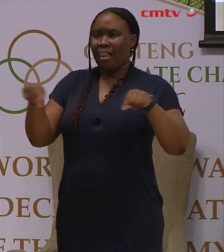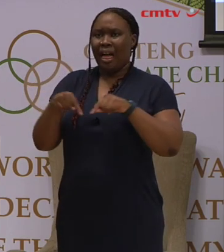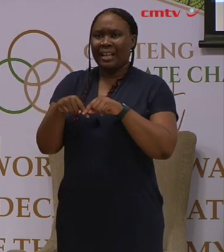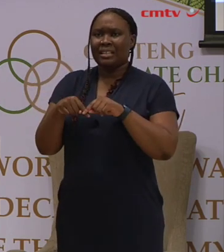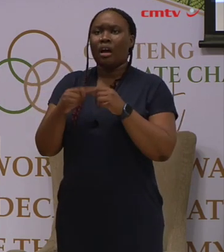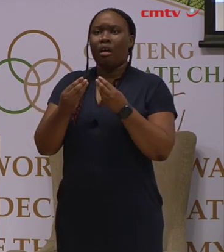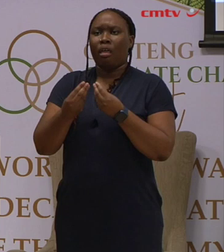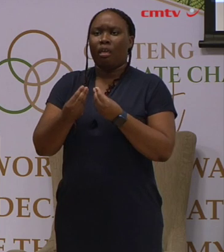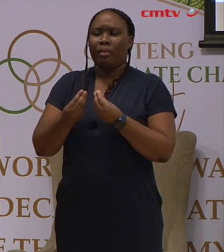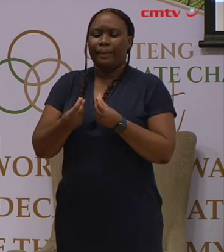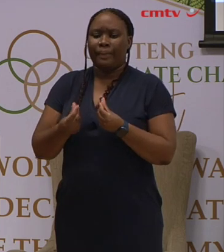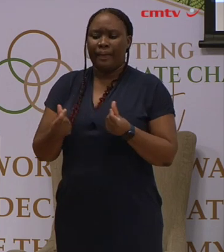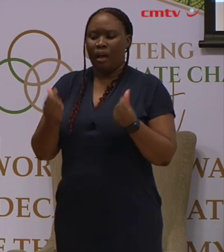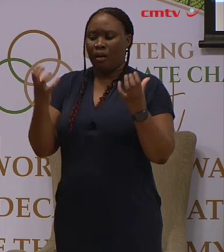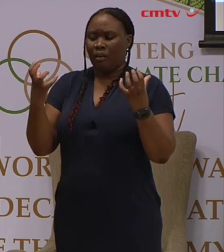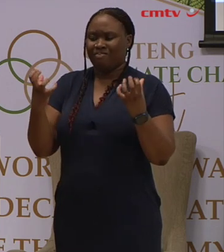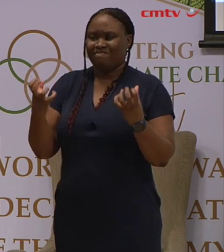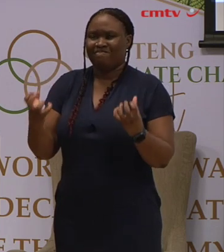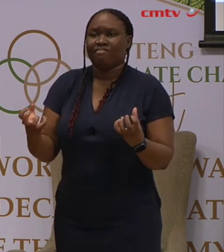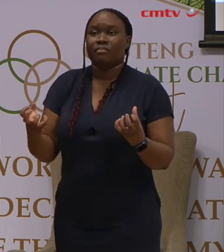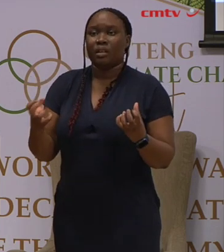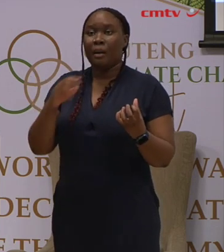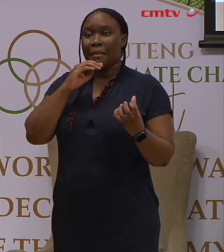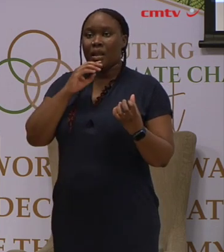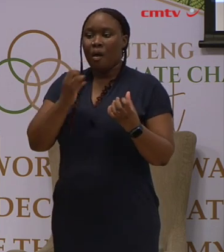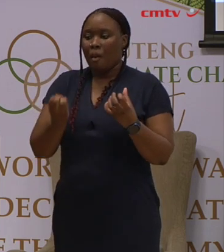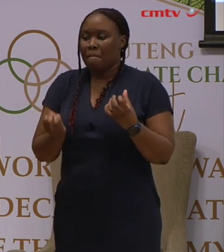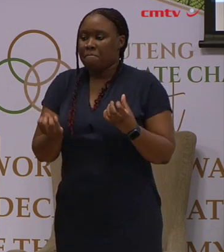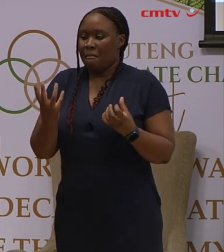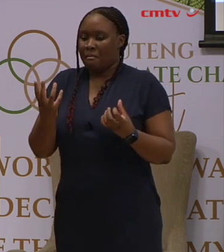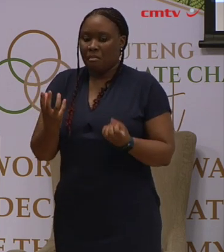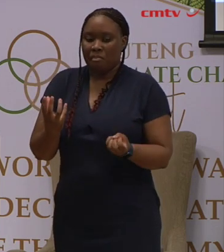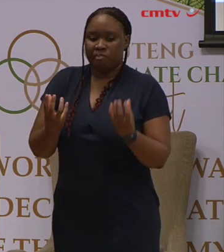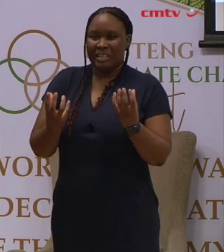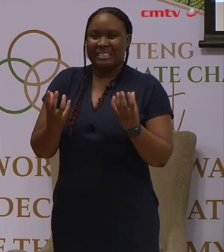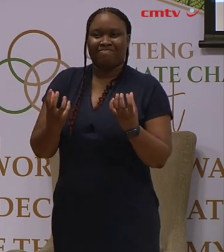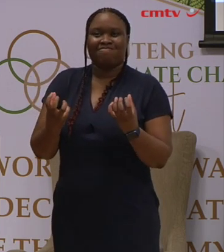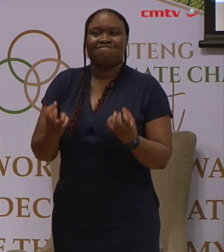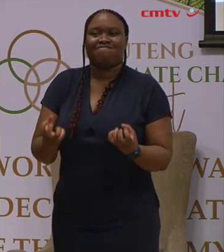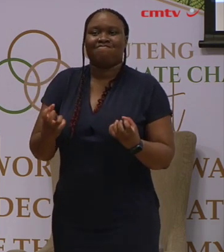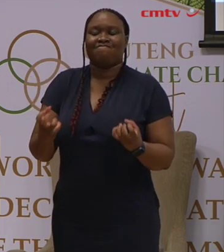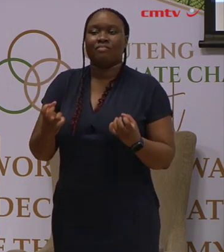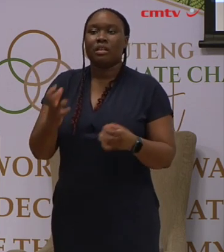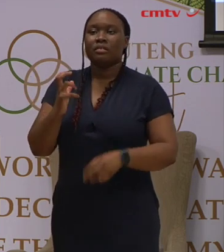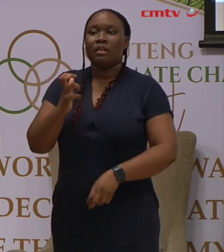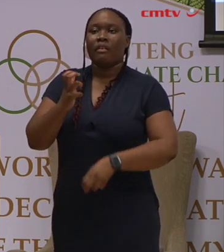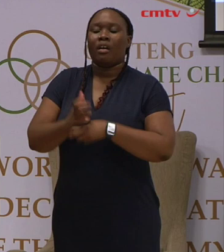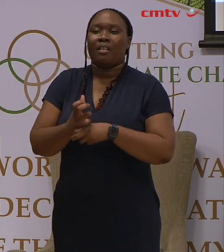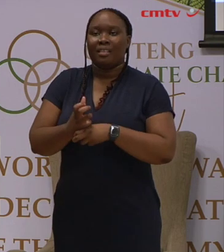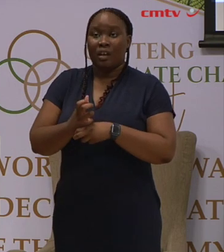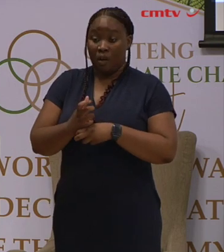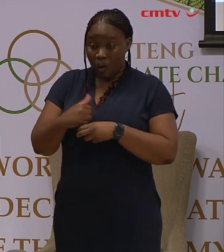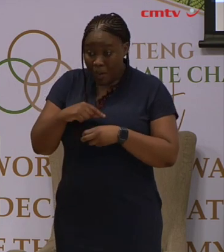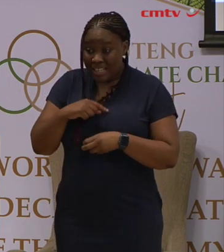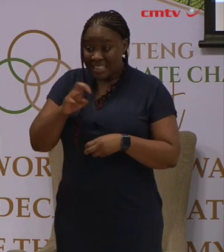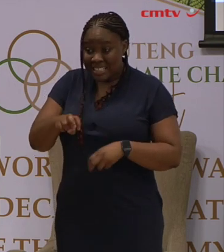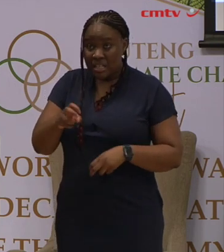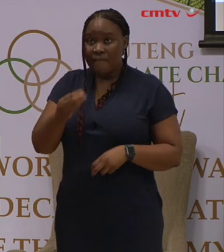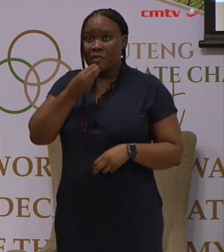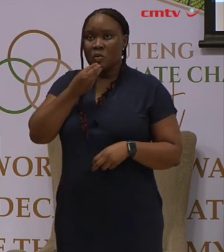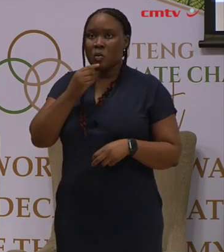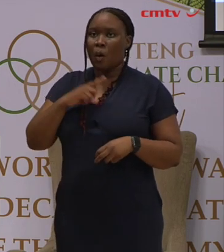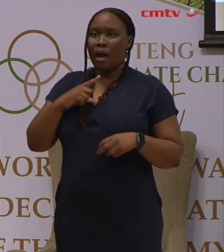our ability to produce food which is required for all of us to be able to live.